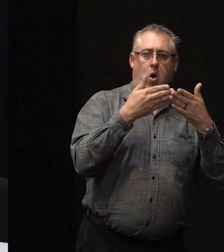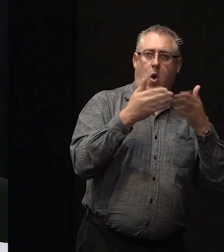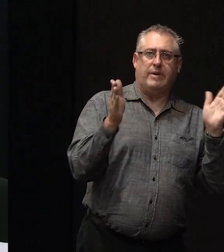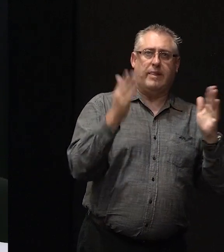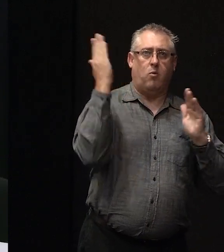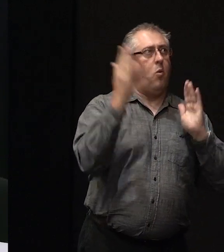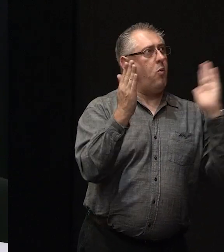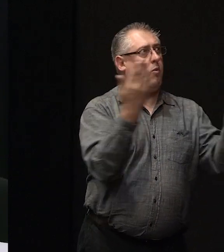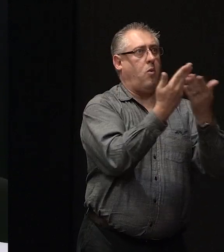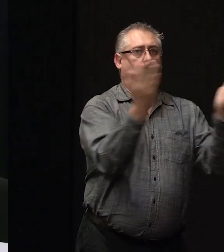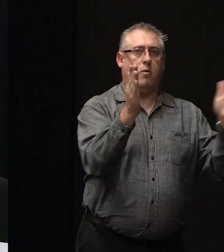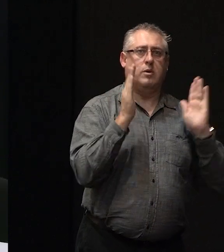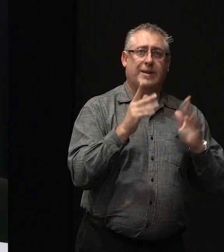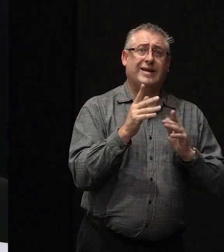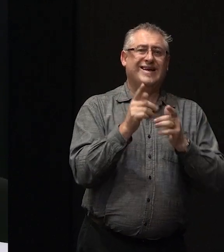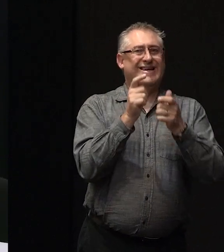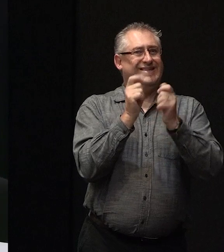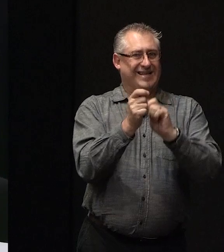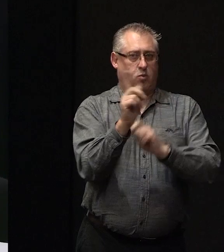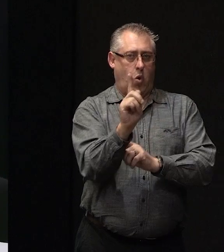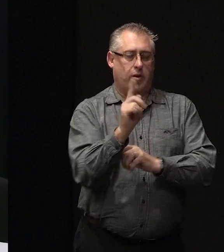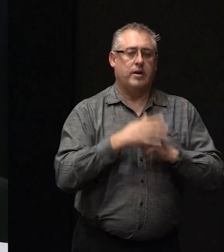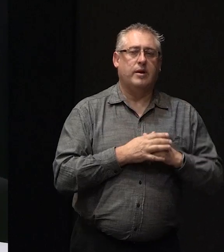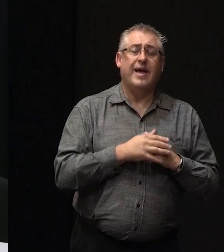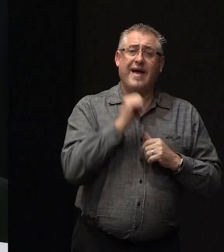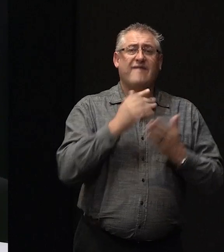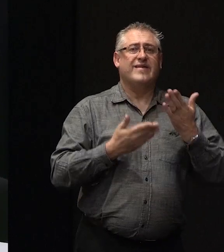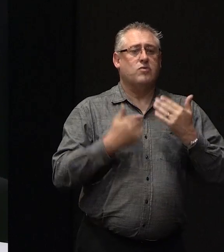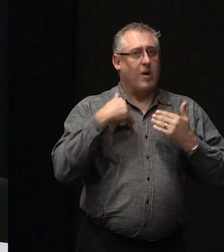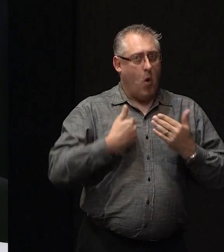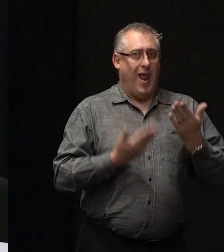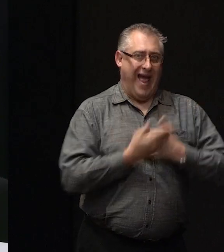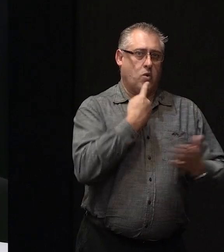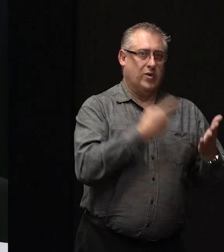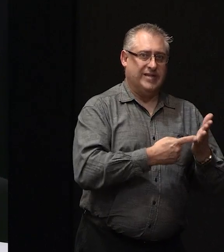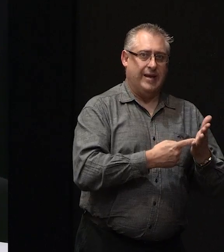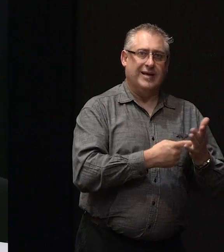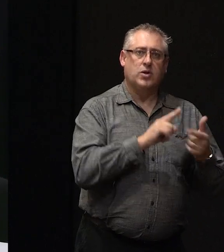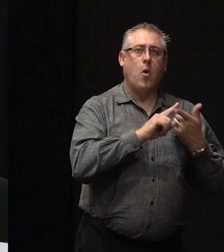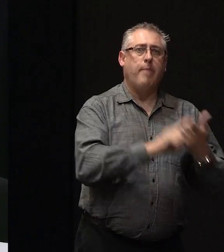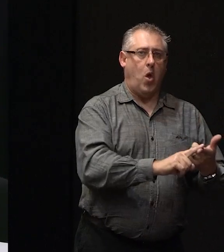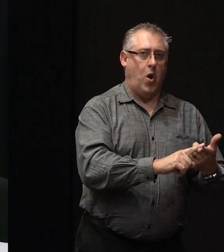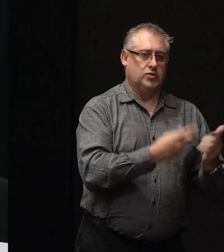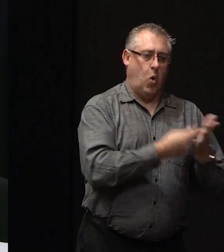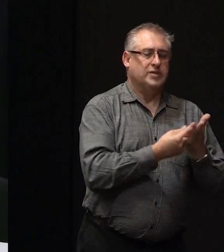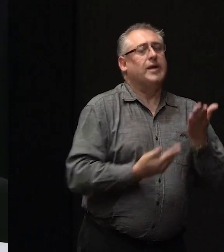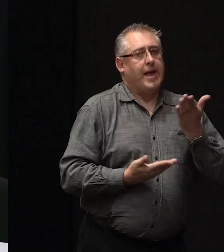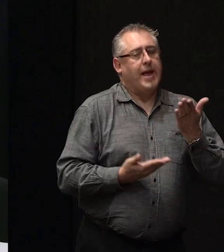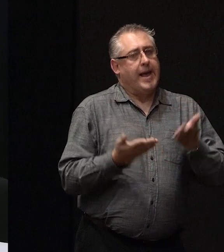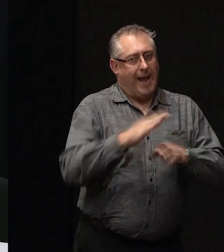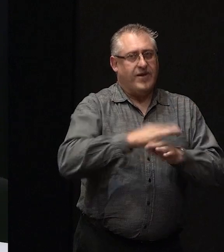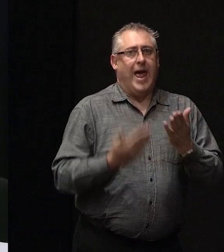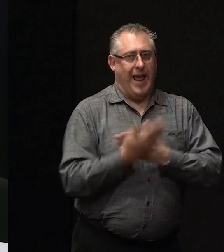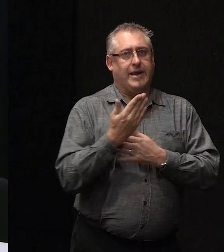et cetera. But the test is, if it's required under the consent, then it's a compliance cost covered under your insurance policy, at least